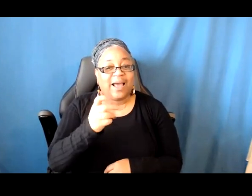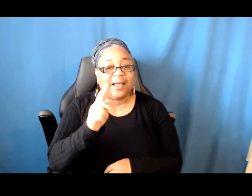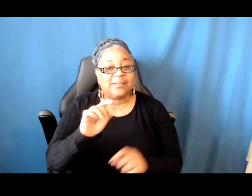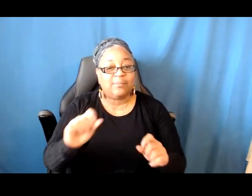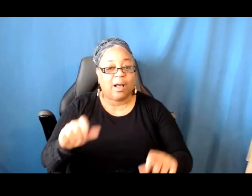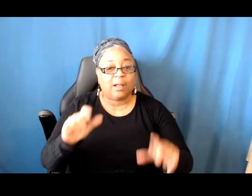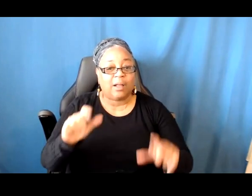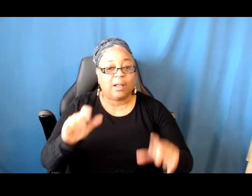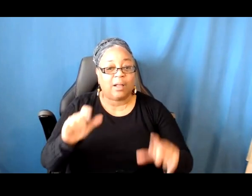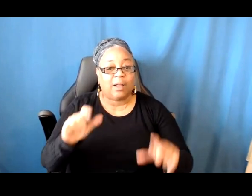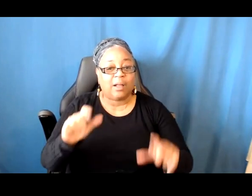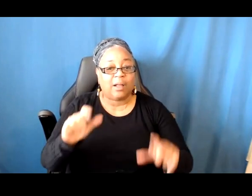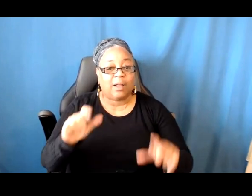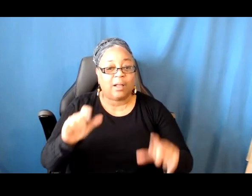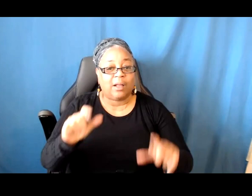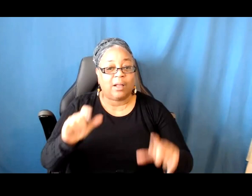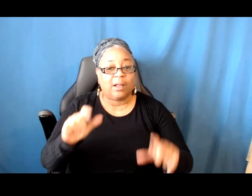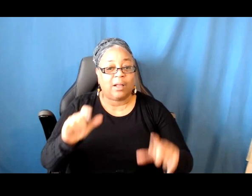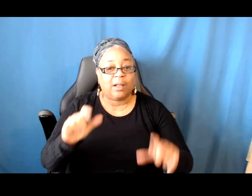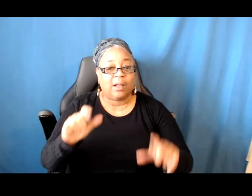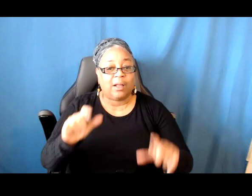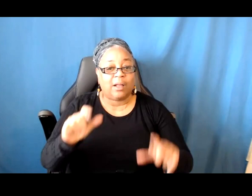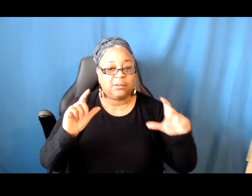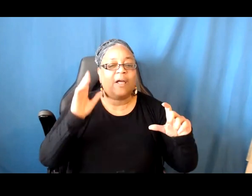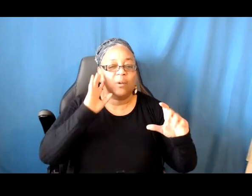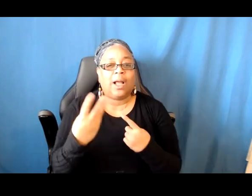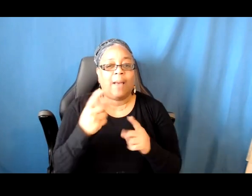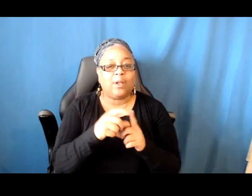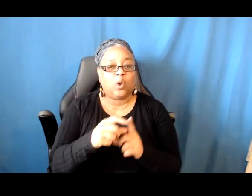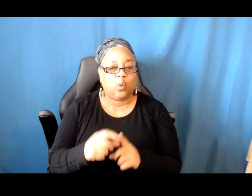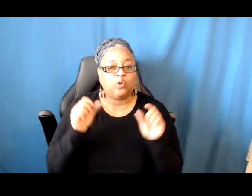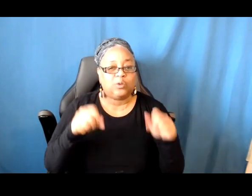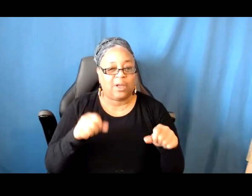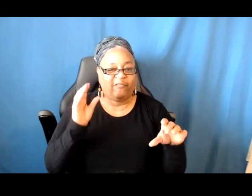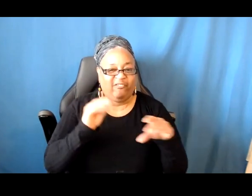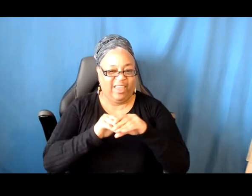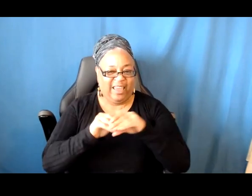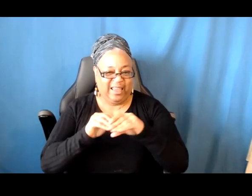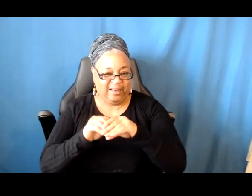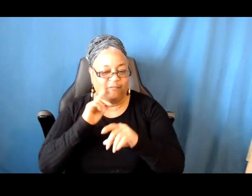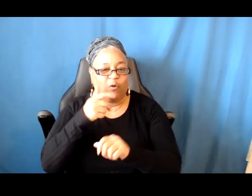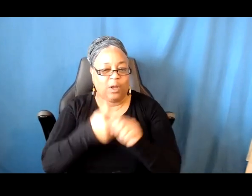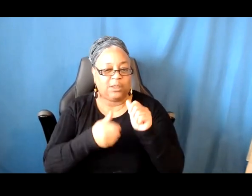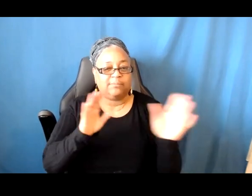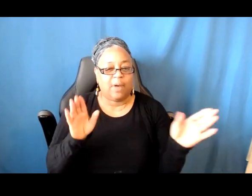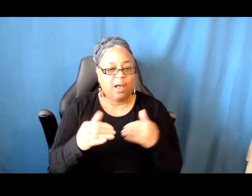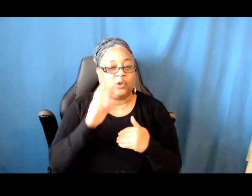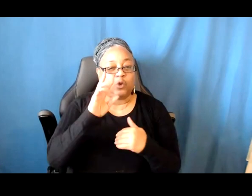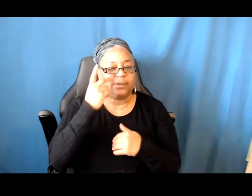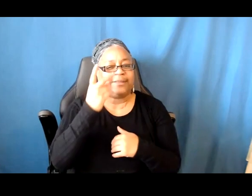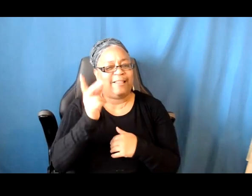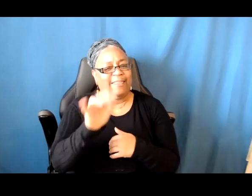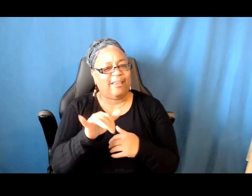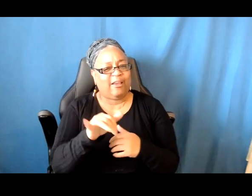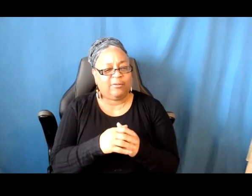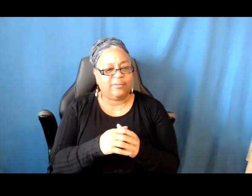limit to the words that can fit in each box. So you can see that on there. All of the answers are between 100